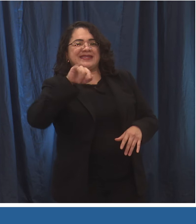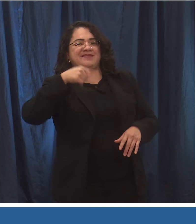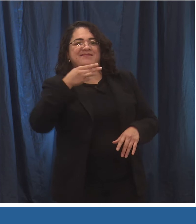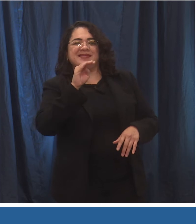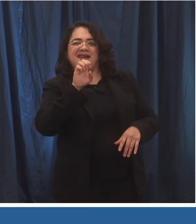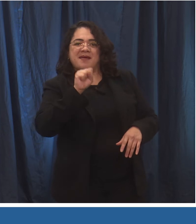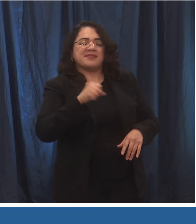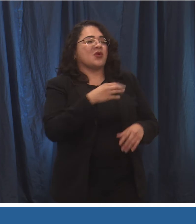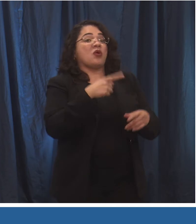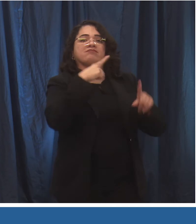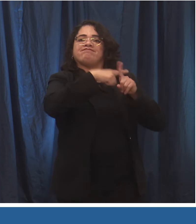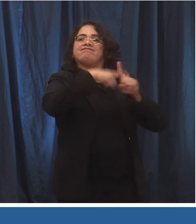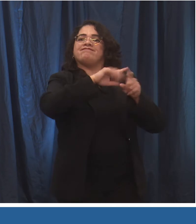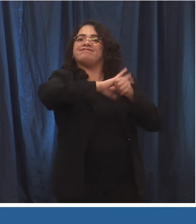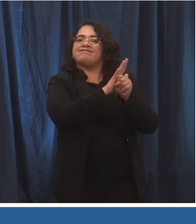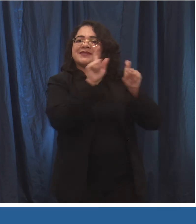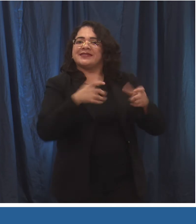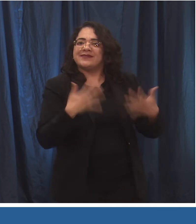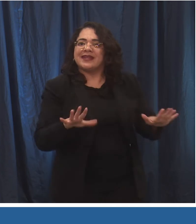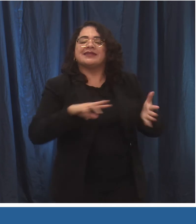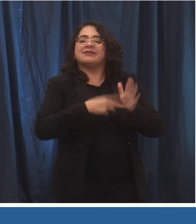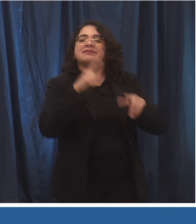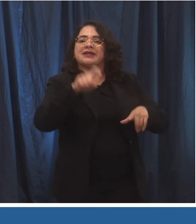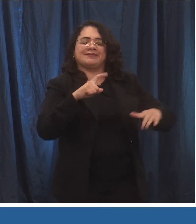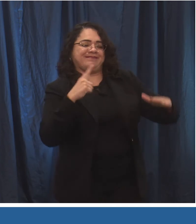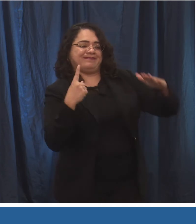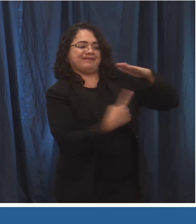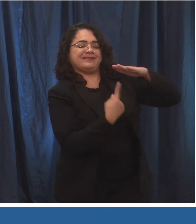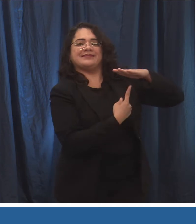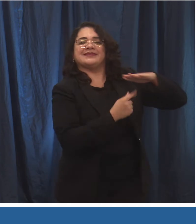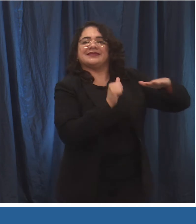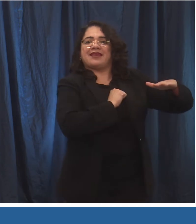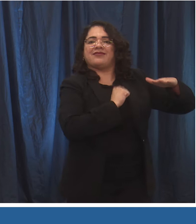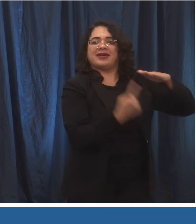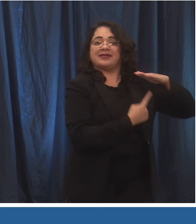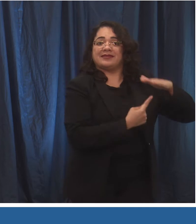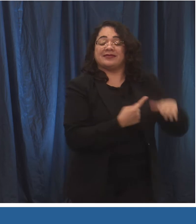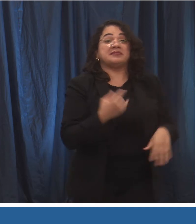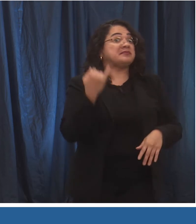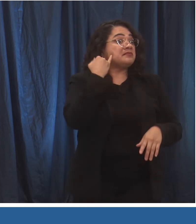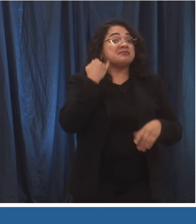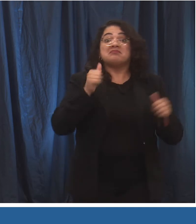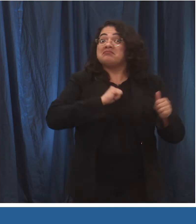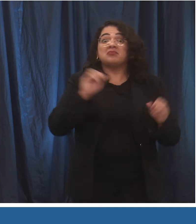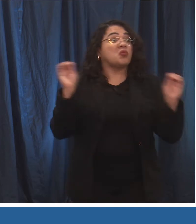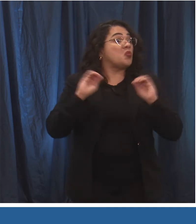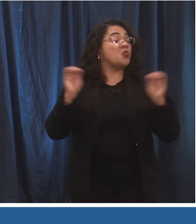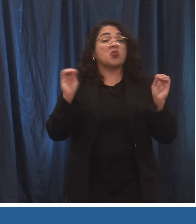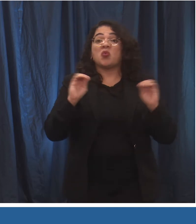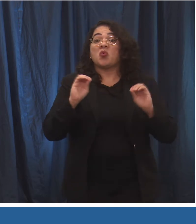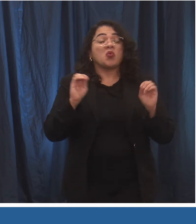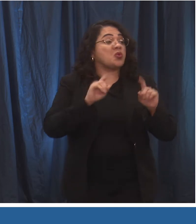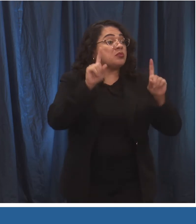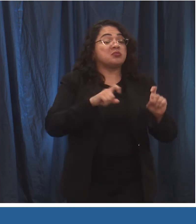self-isolate. Even if you have not received a positive test for COVID-19, if you are experiencing cold